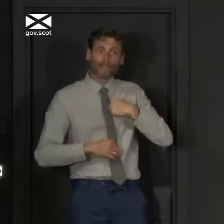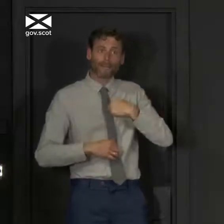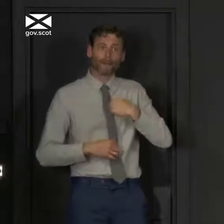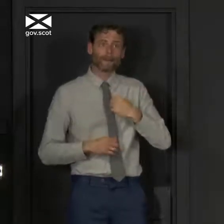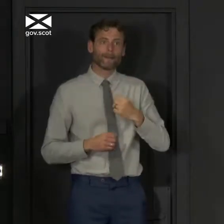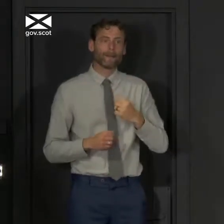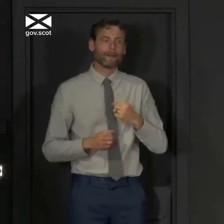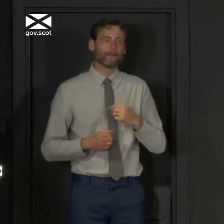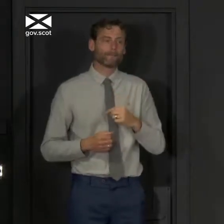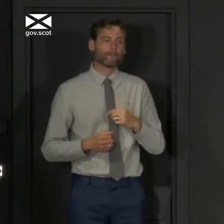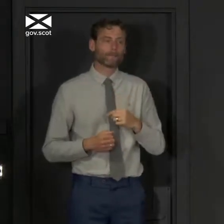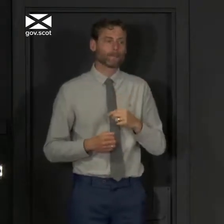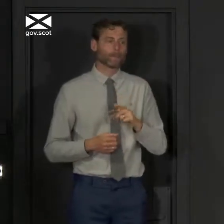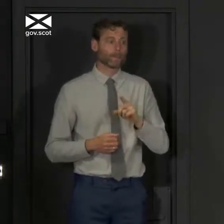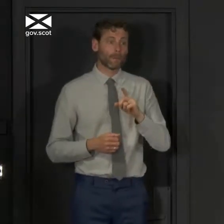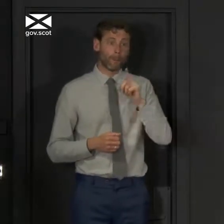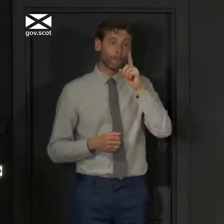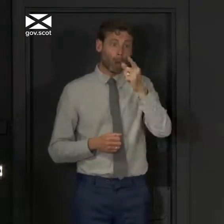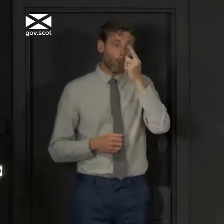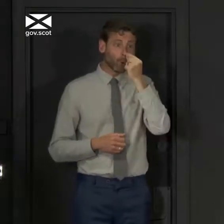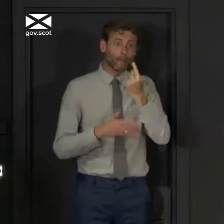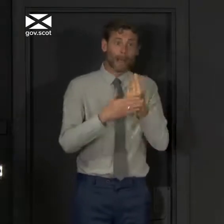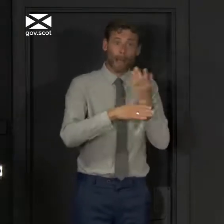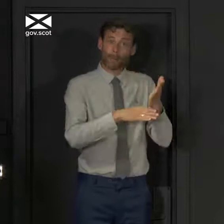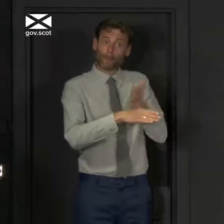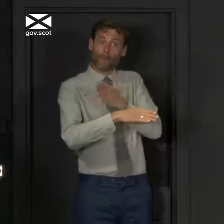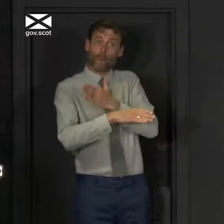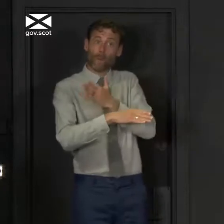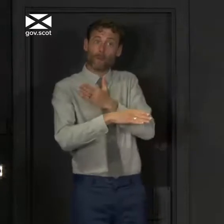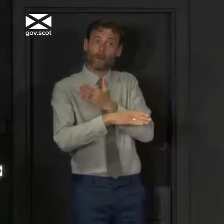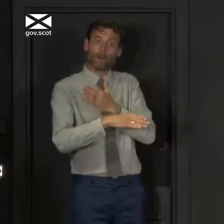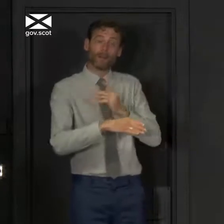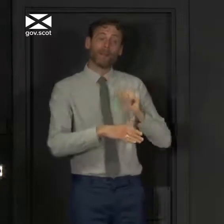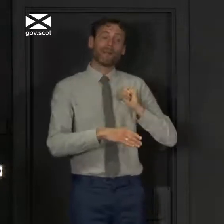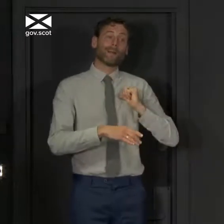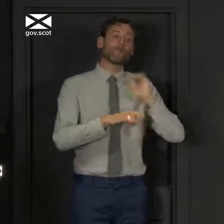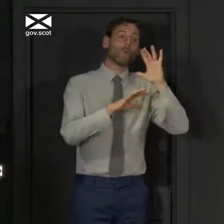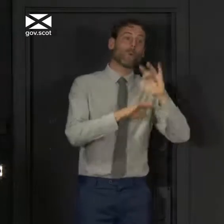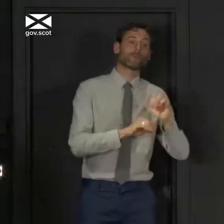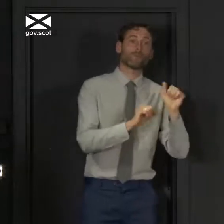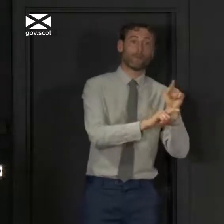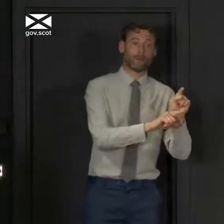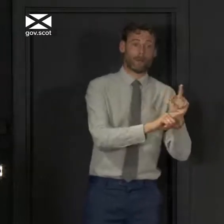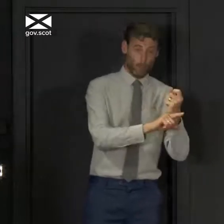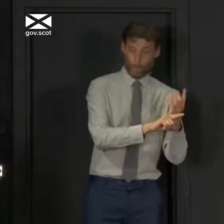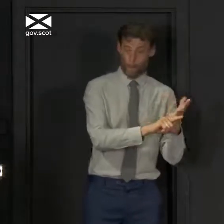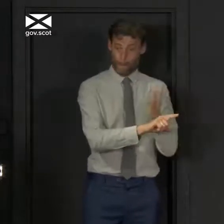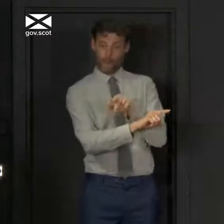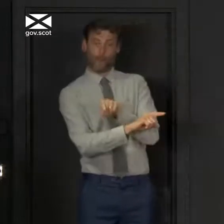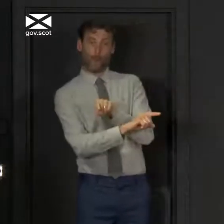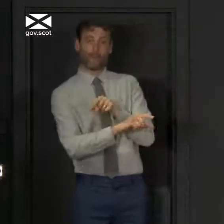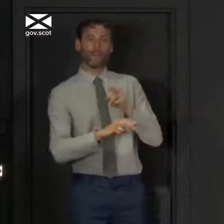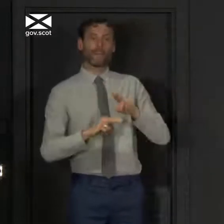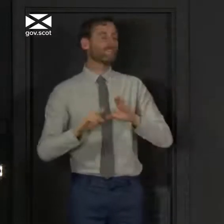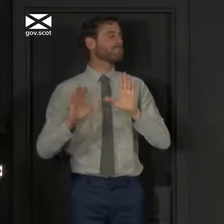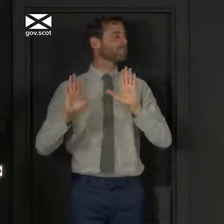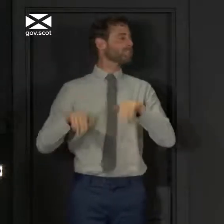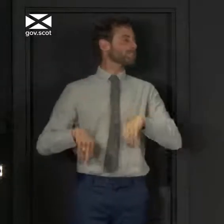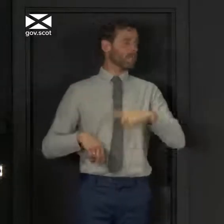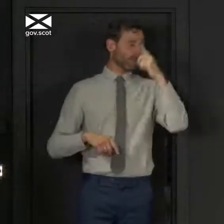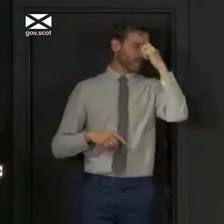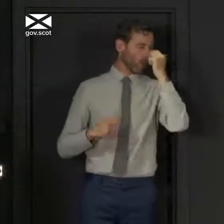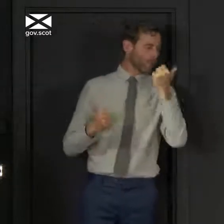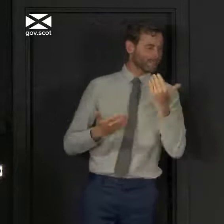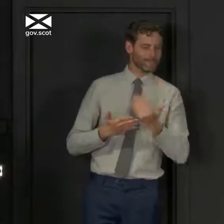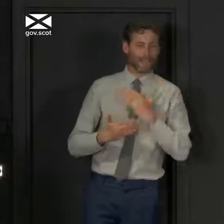no risk of another wave before then. And if we take our foot off this brake too quickly, if we all start to go about our daily